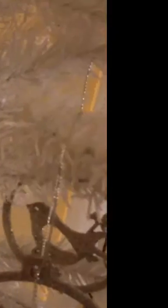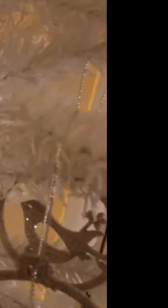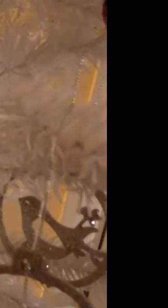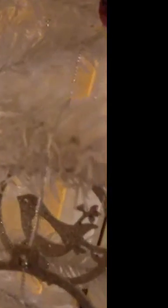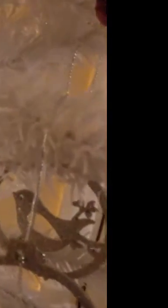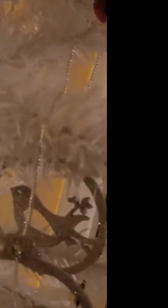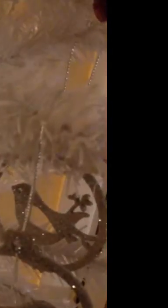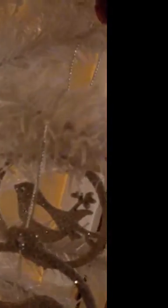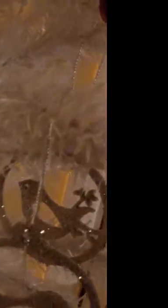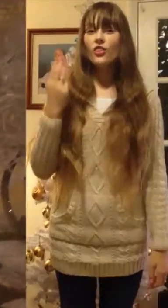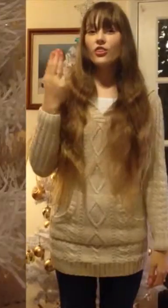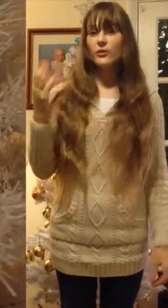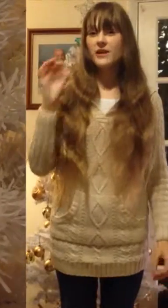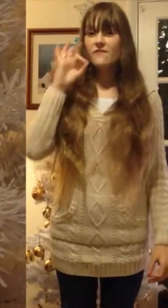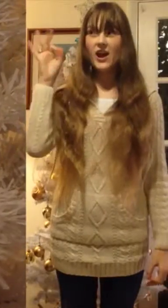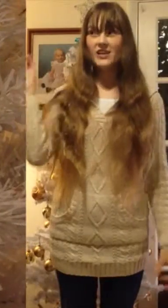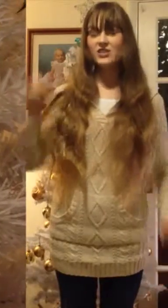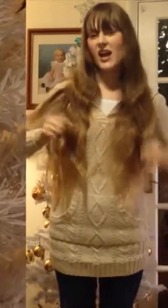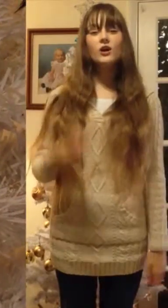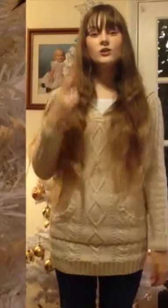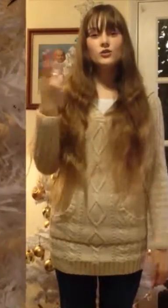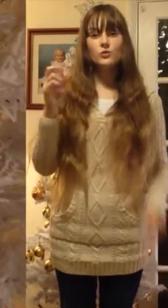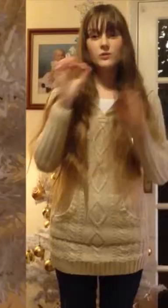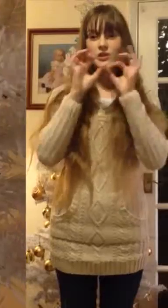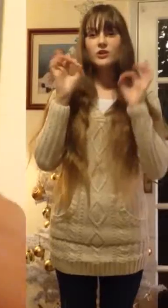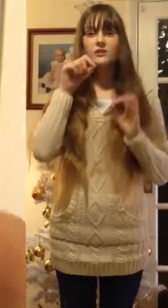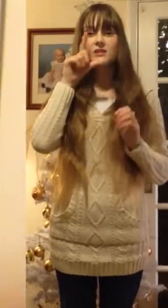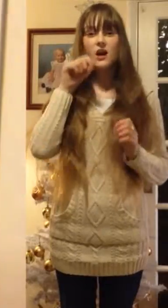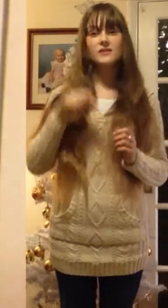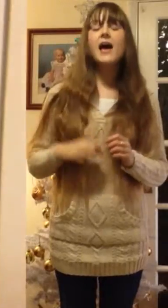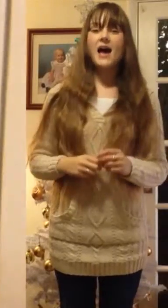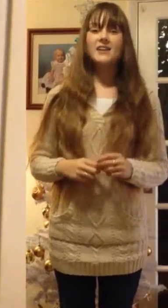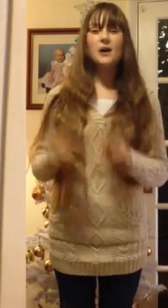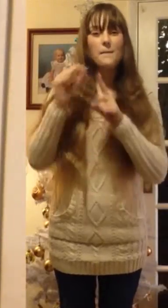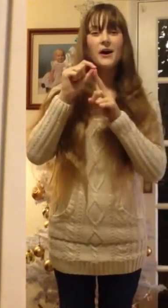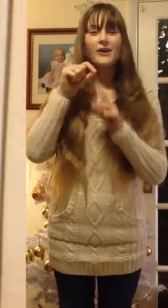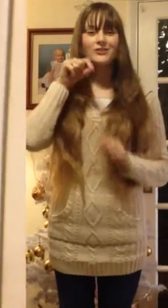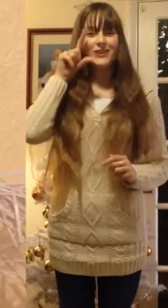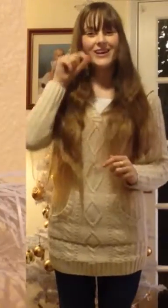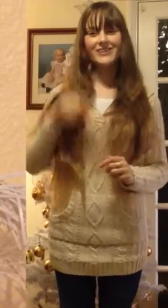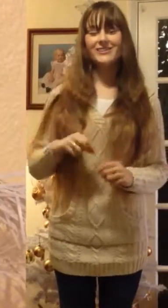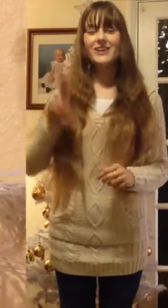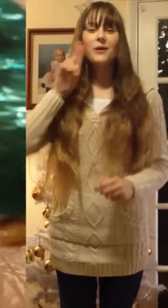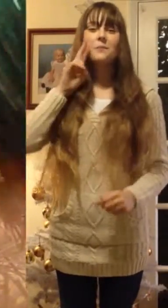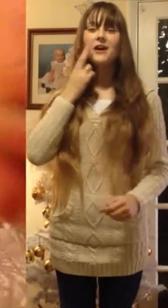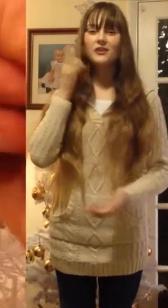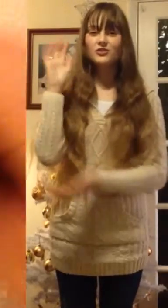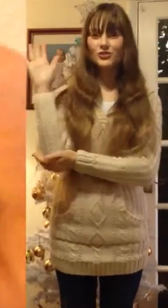Four calling birds, three French hens, two turtledoves and a partridge in a pear